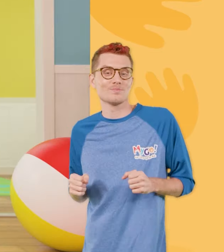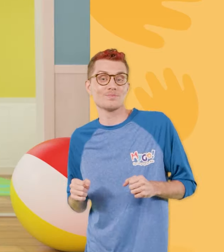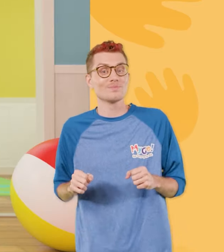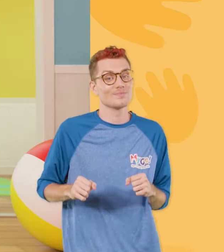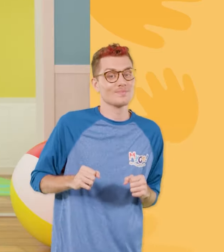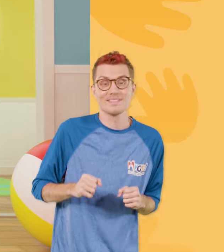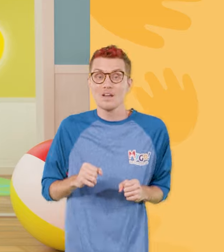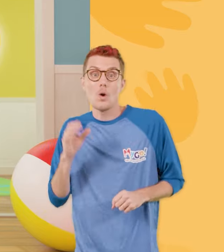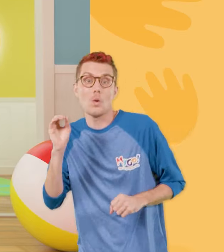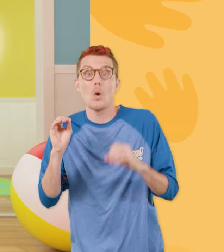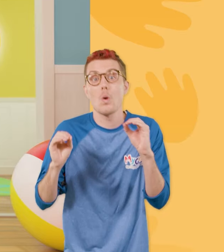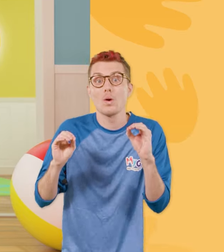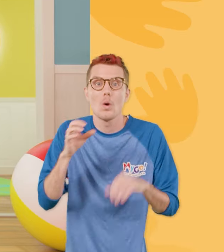O, O, Orange